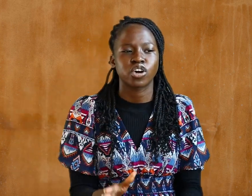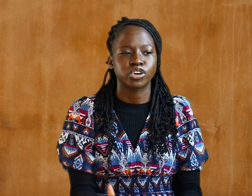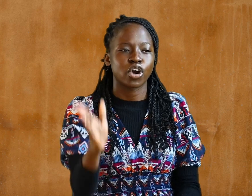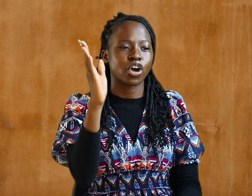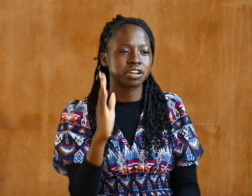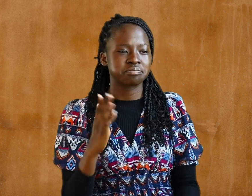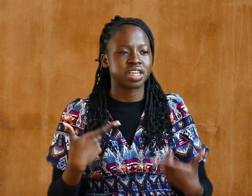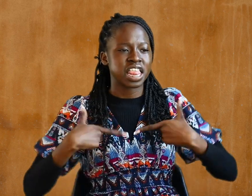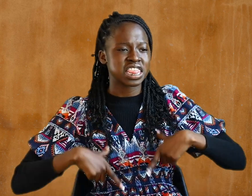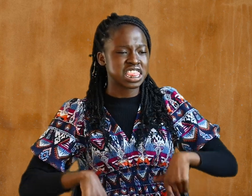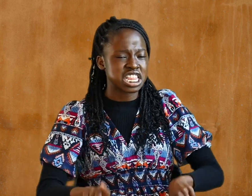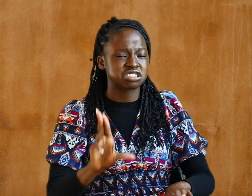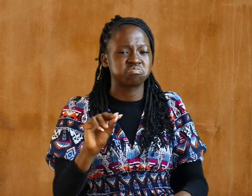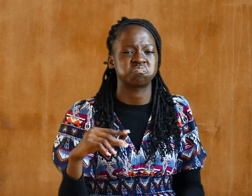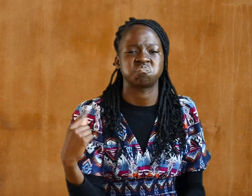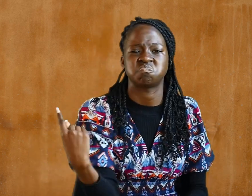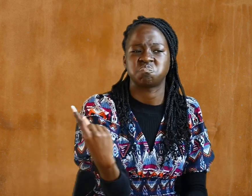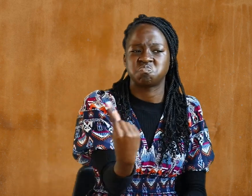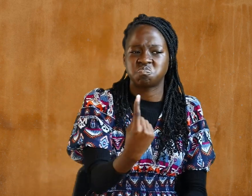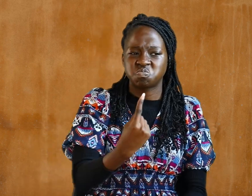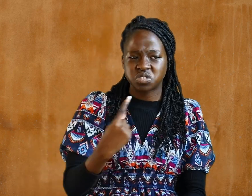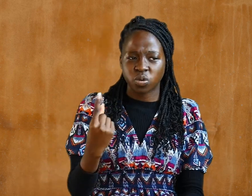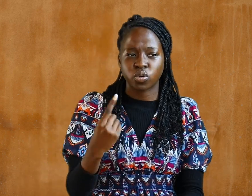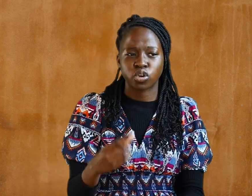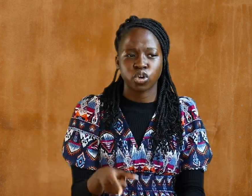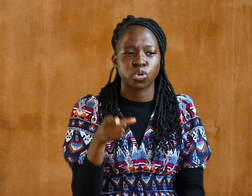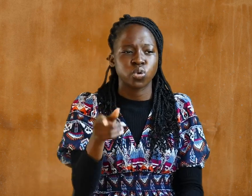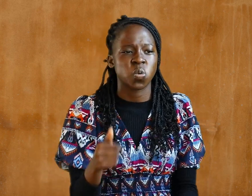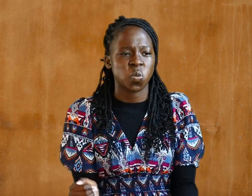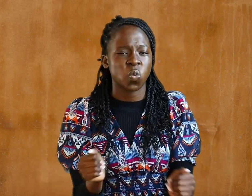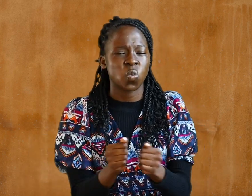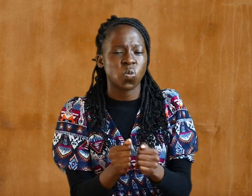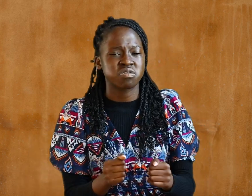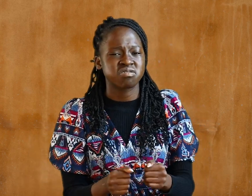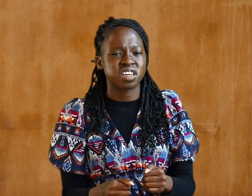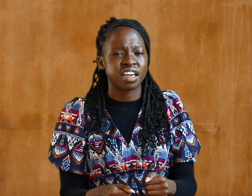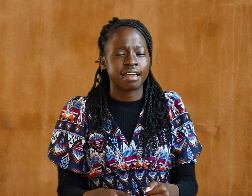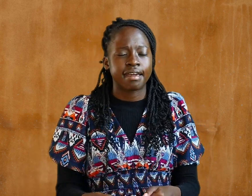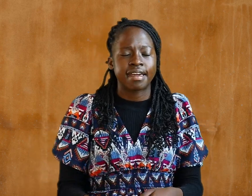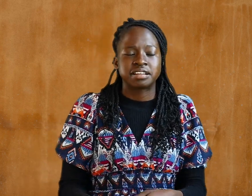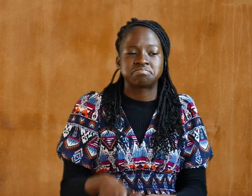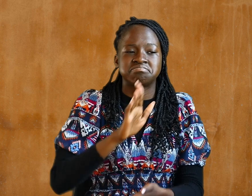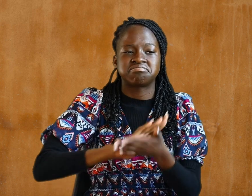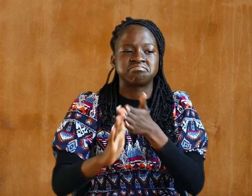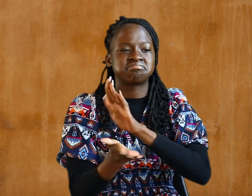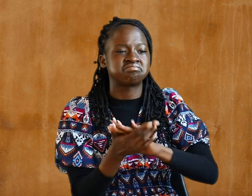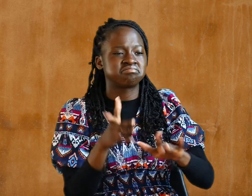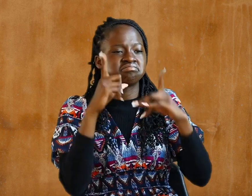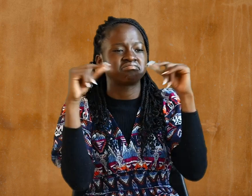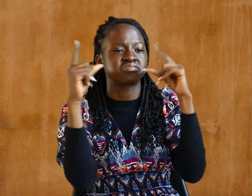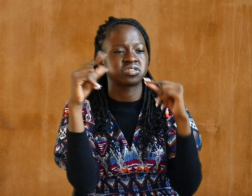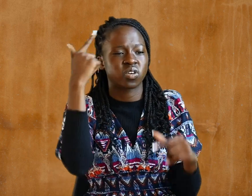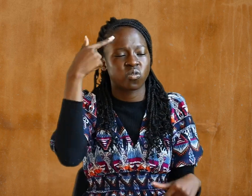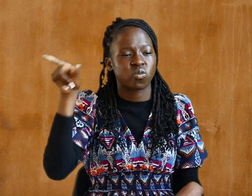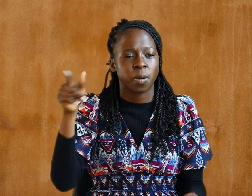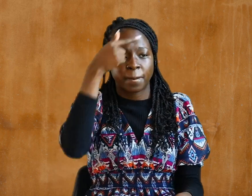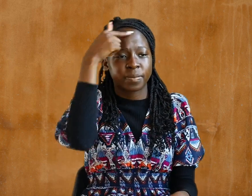deceive you with empty words, for because of such things God's wrath comes in those who are